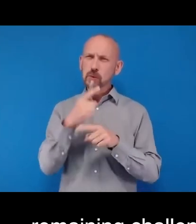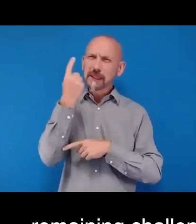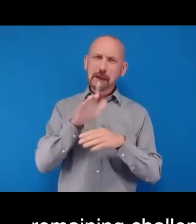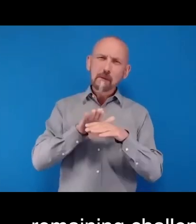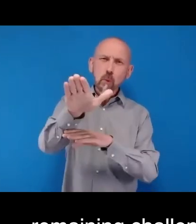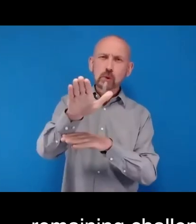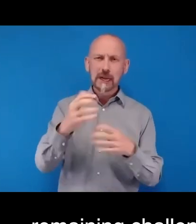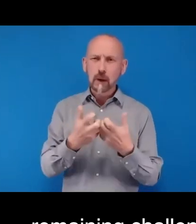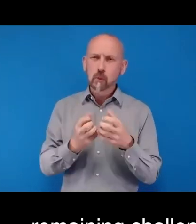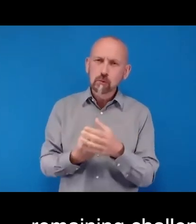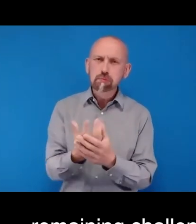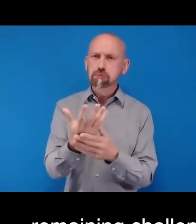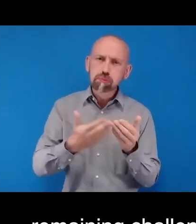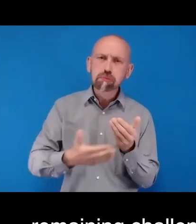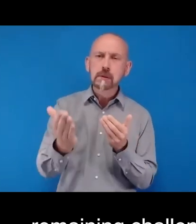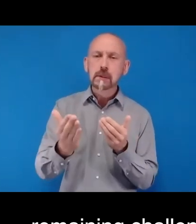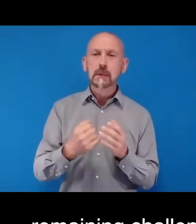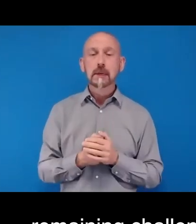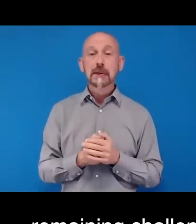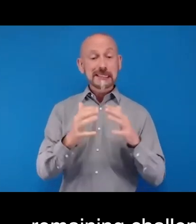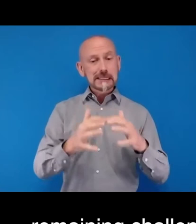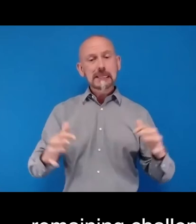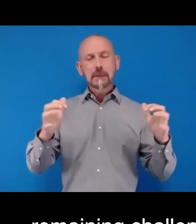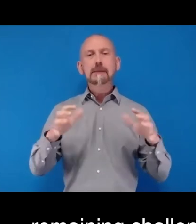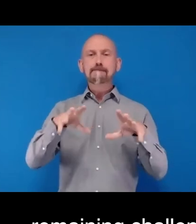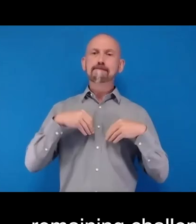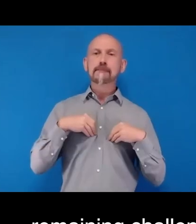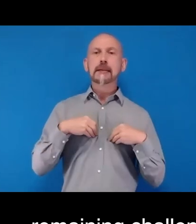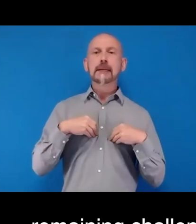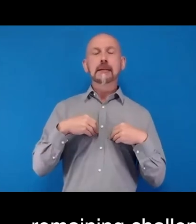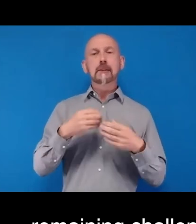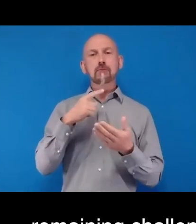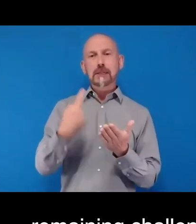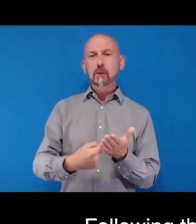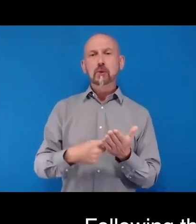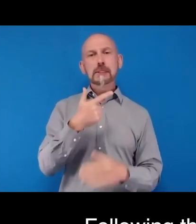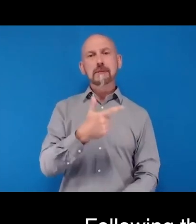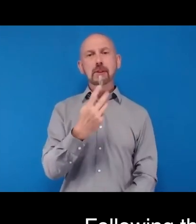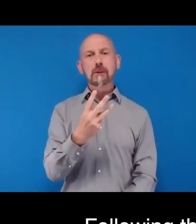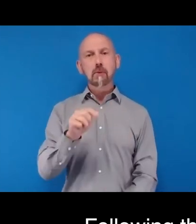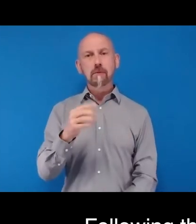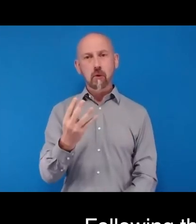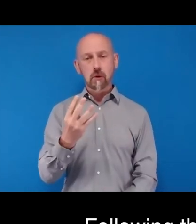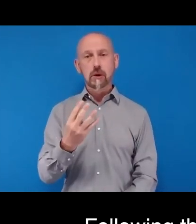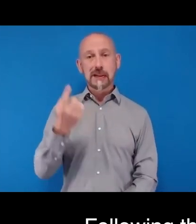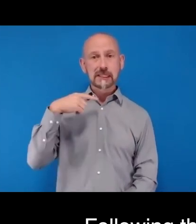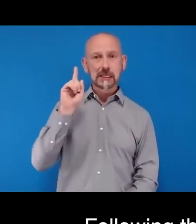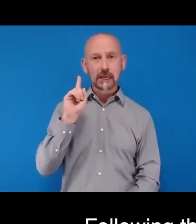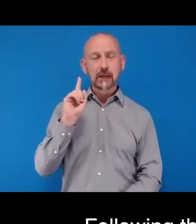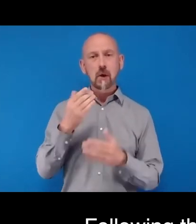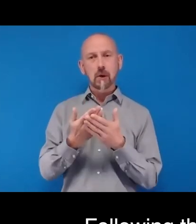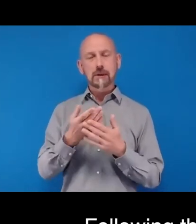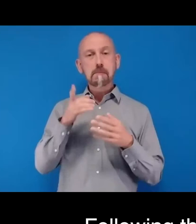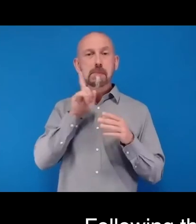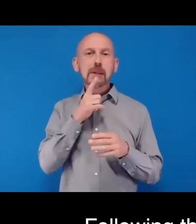Following the Assembly's adoption of Resolution 73.4 last year on integrated people-centred eye care,